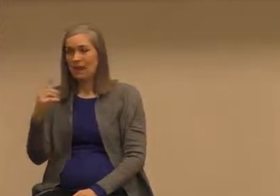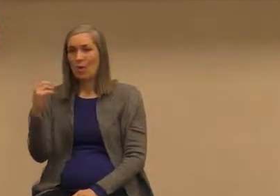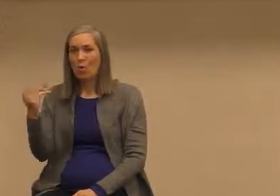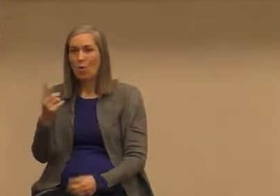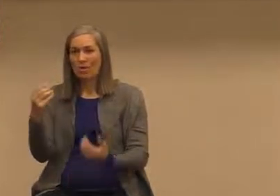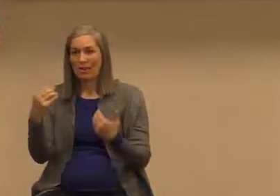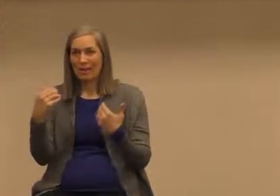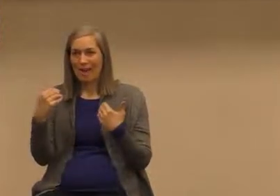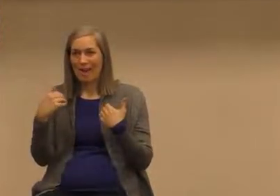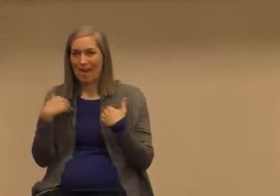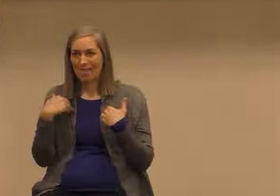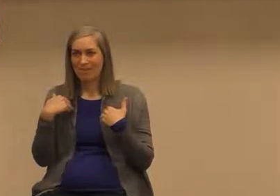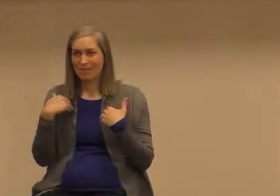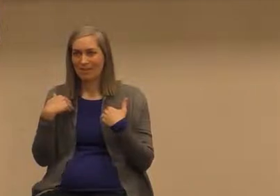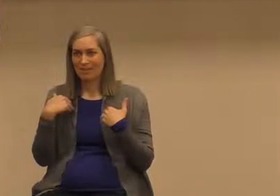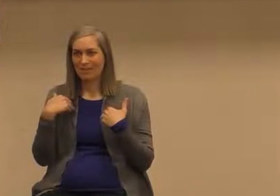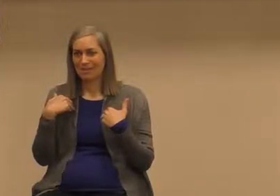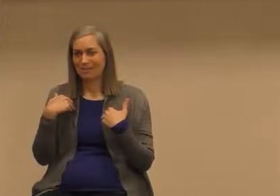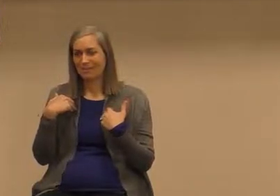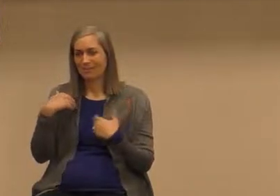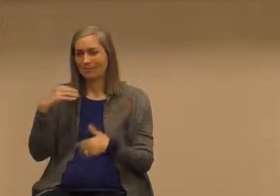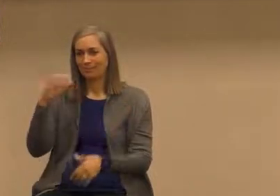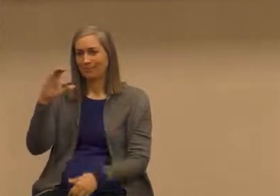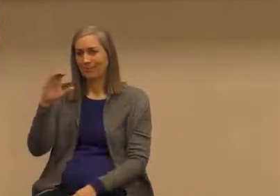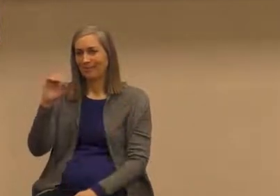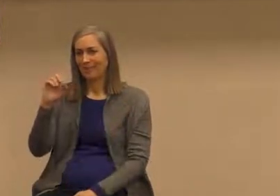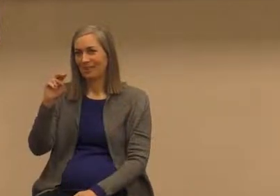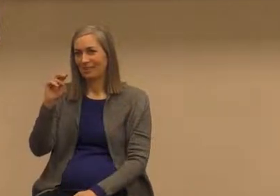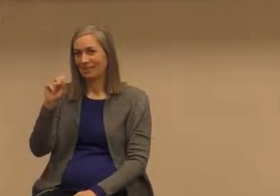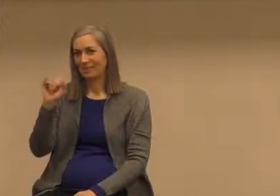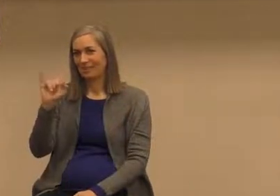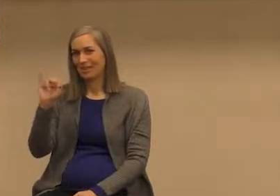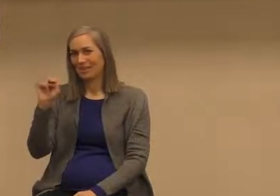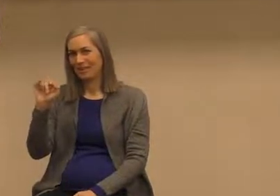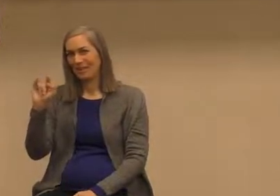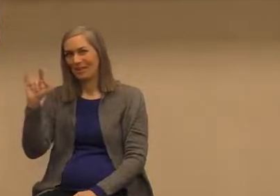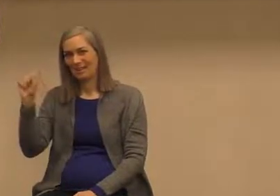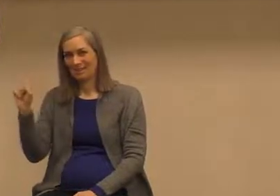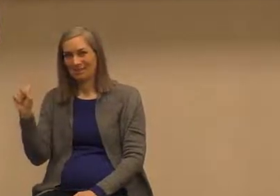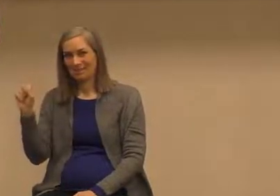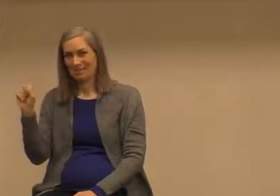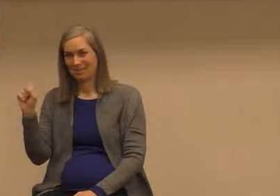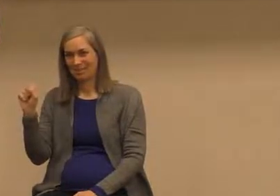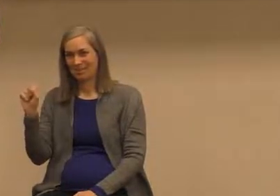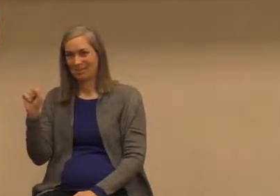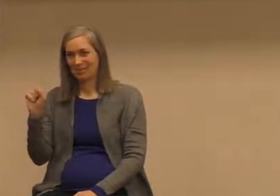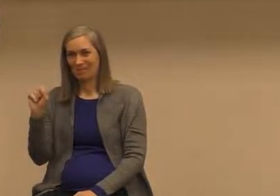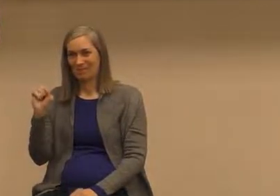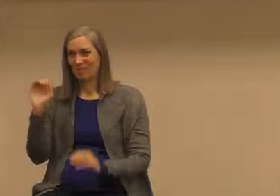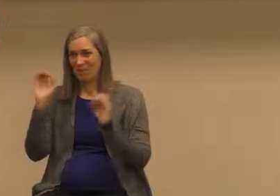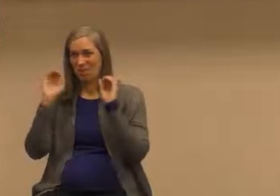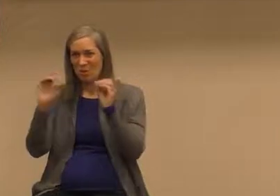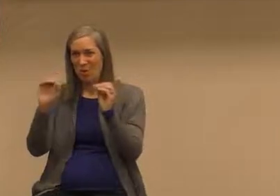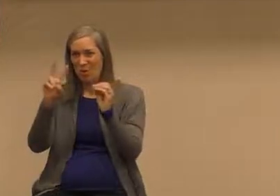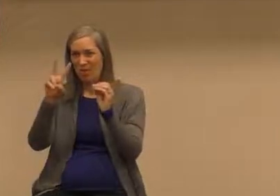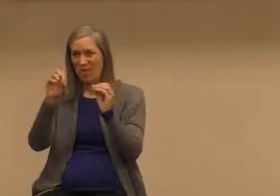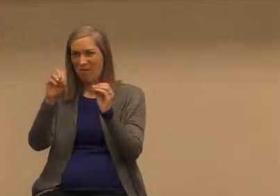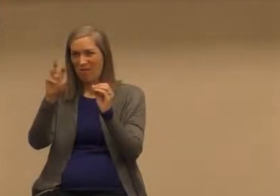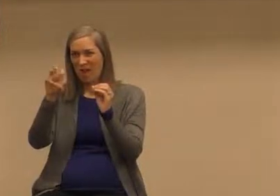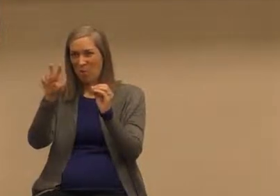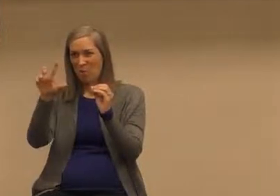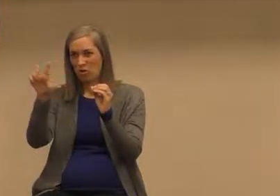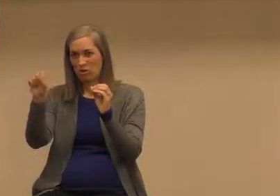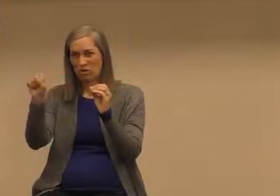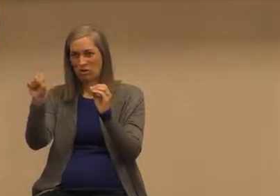language works but for the most part okay text was primarily in consonants and the sounds of the vowels were